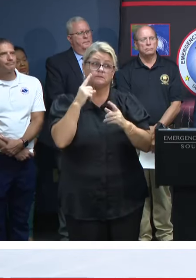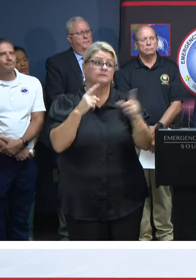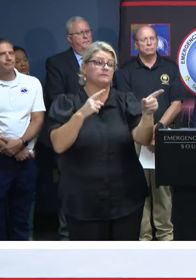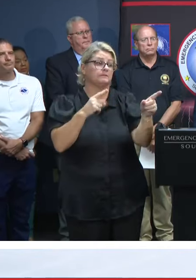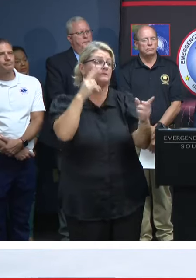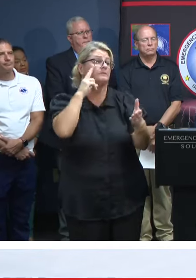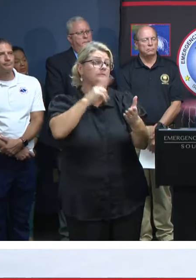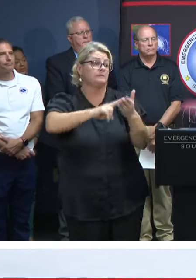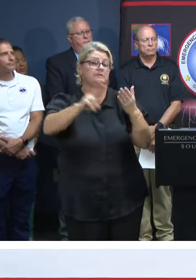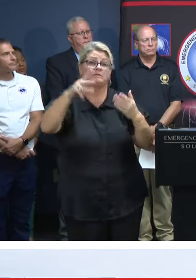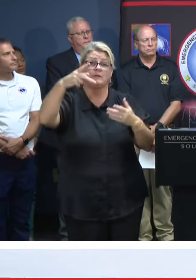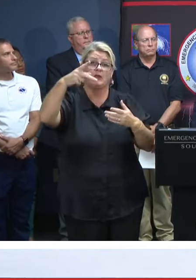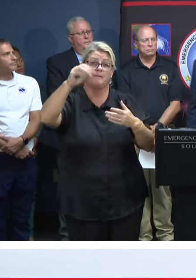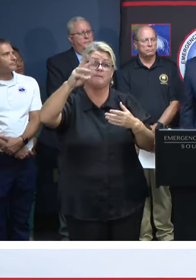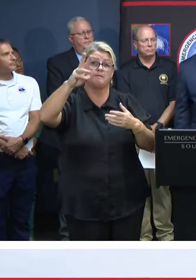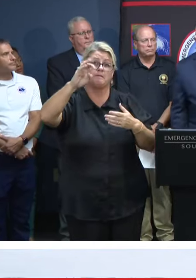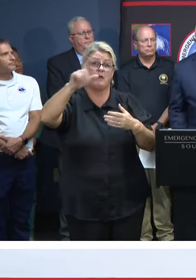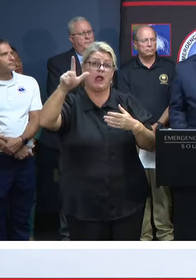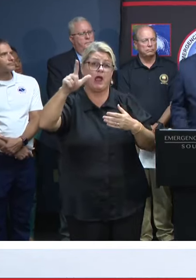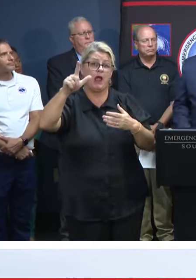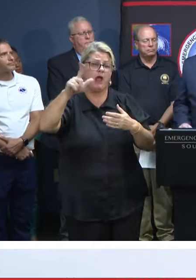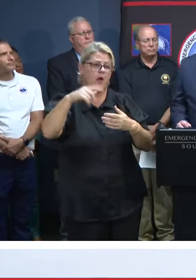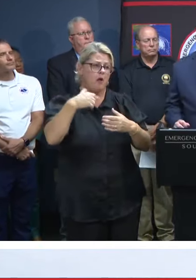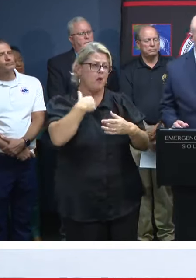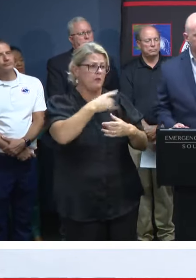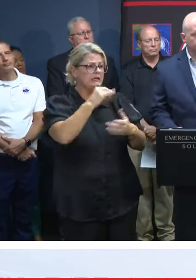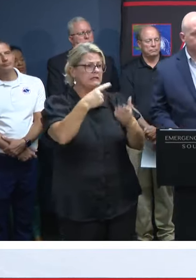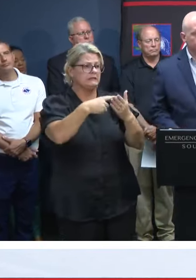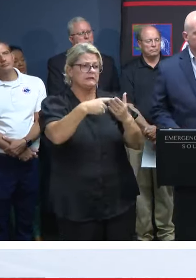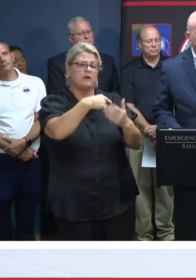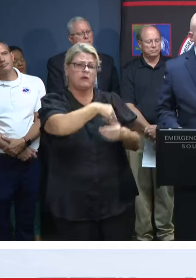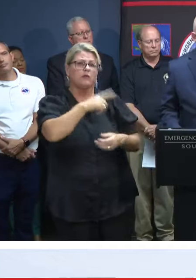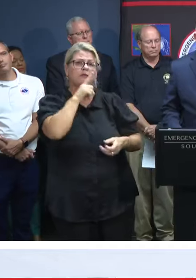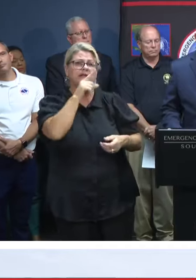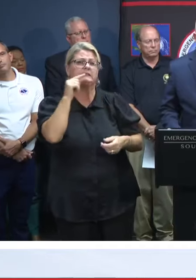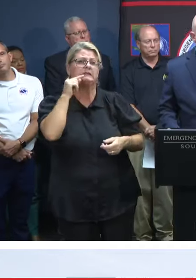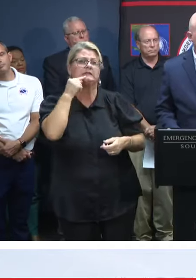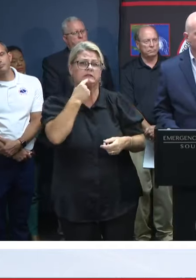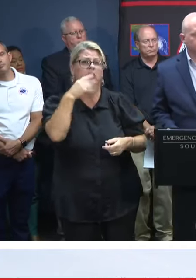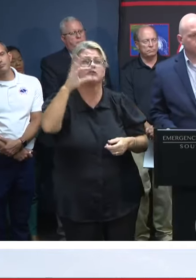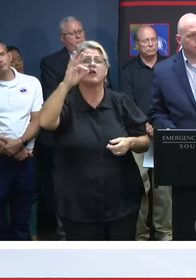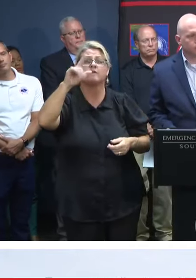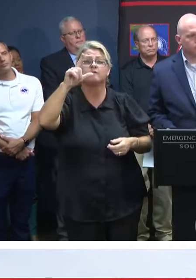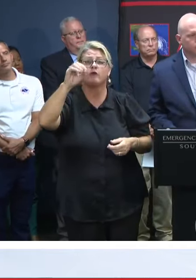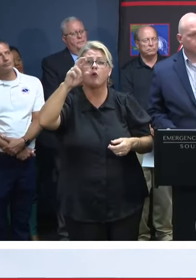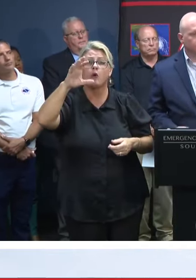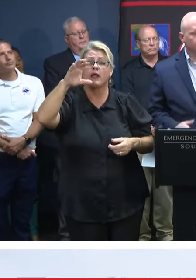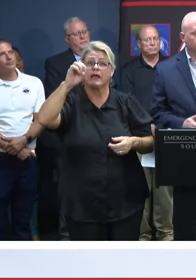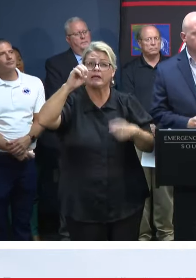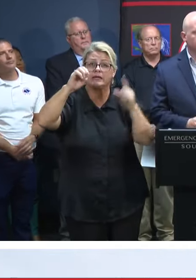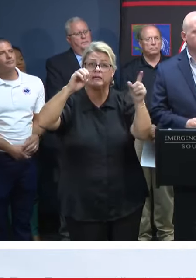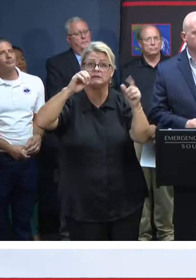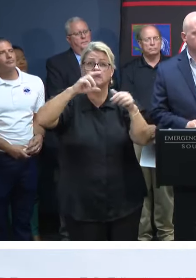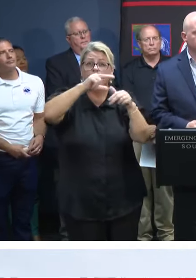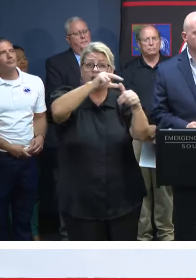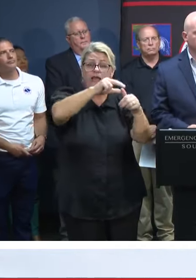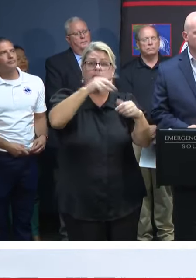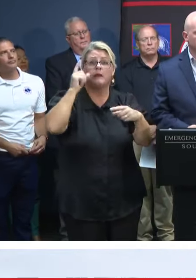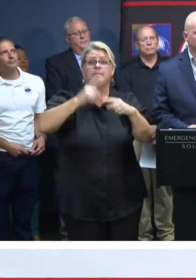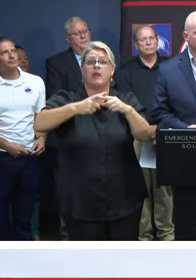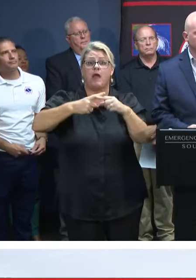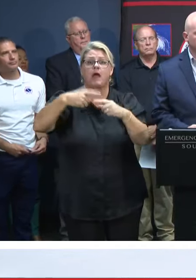Secretary Powell, we spoke previously about just how severe and intense Hurricane Florence was in 2018. We always saw the grand strain cutoff